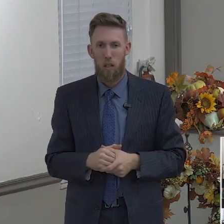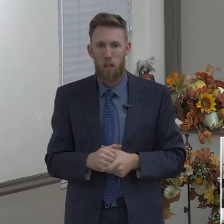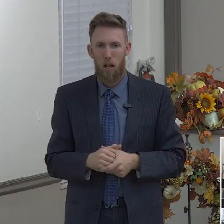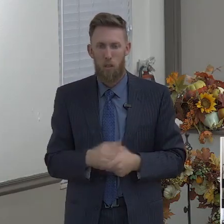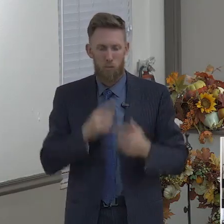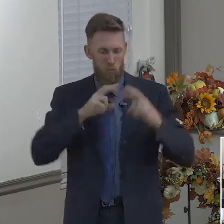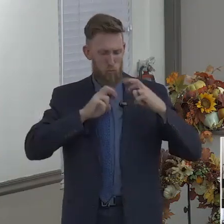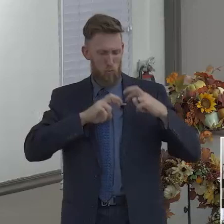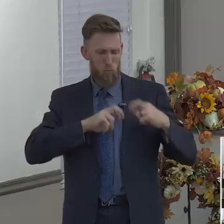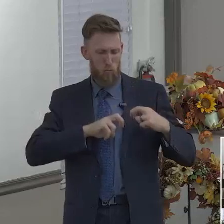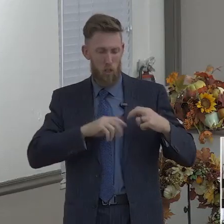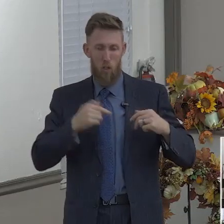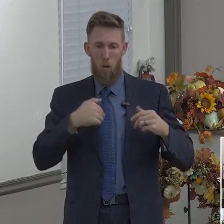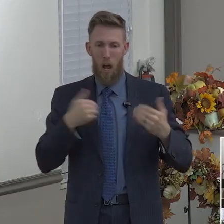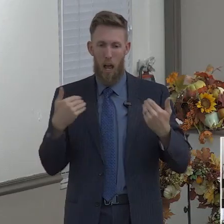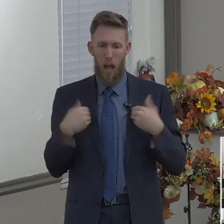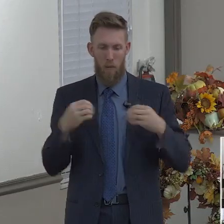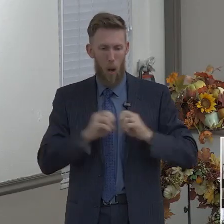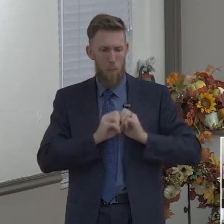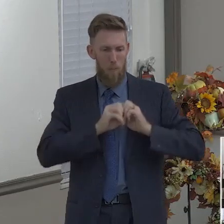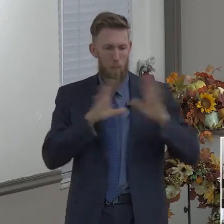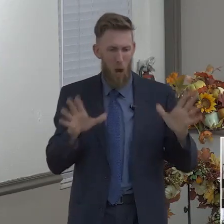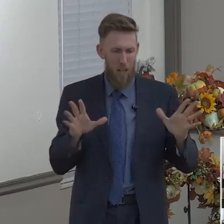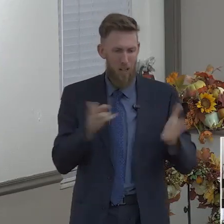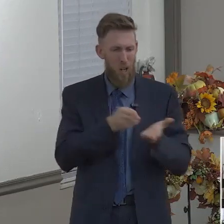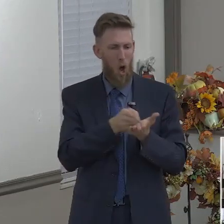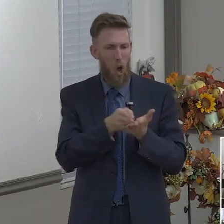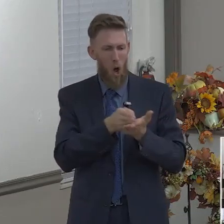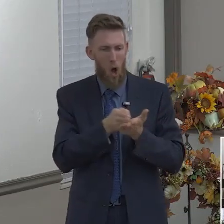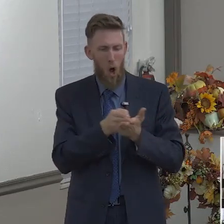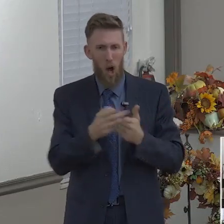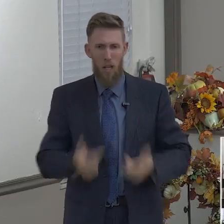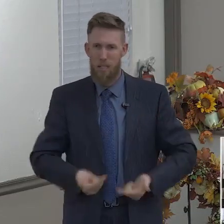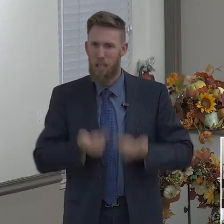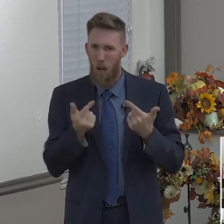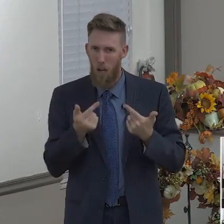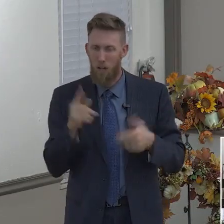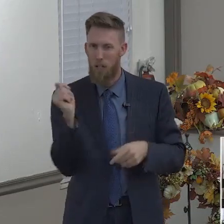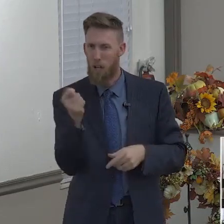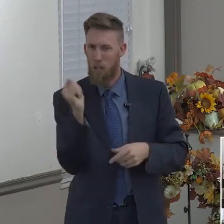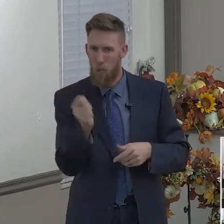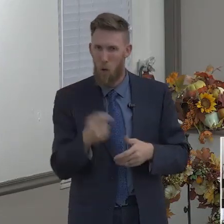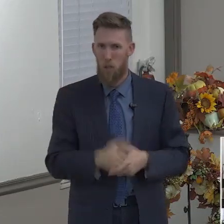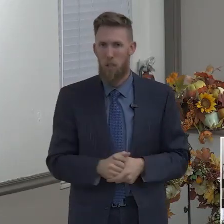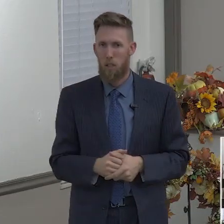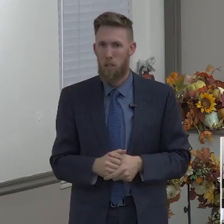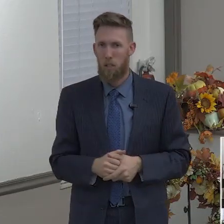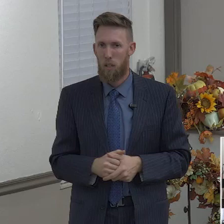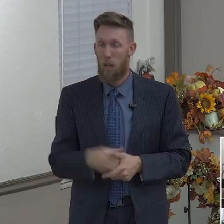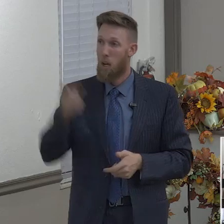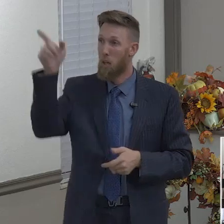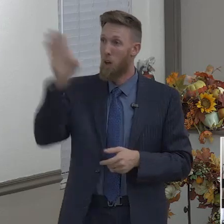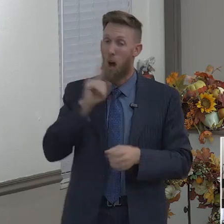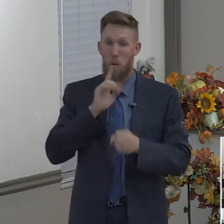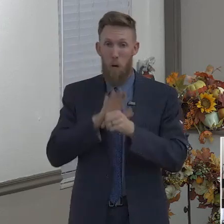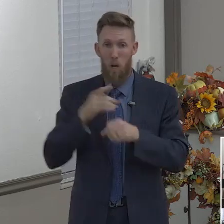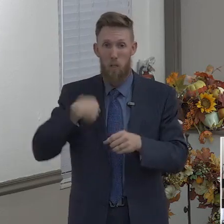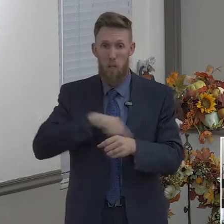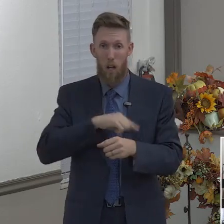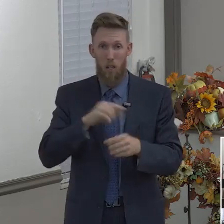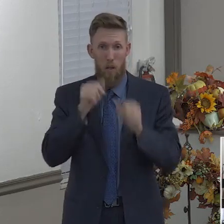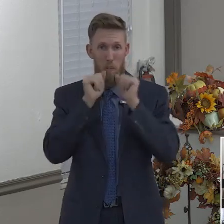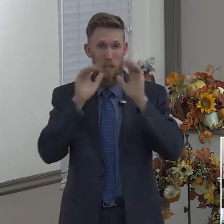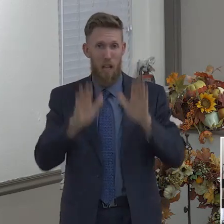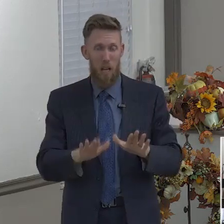integrity, purity? Do I have that virtue? So God promises us these blessings if we have this list of things.